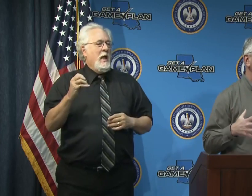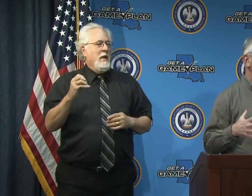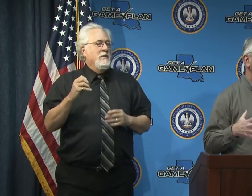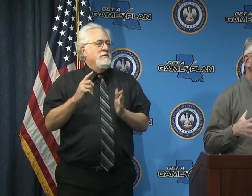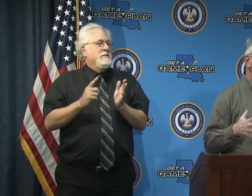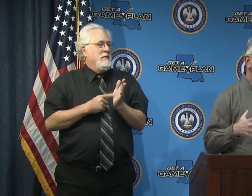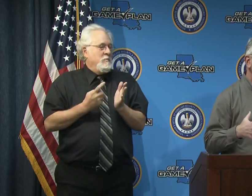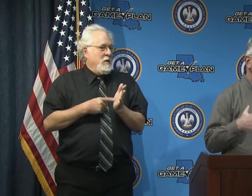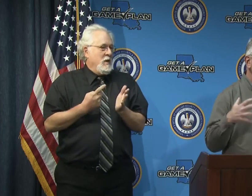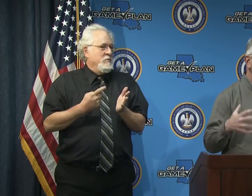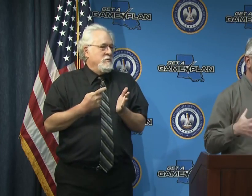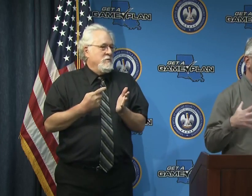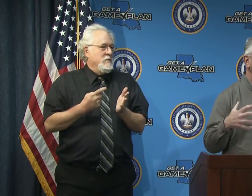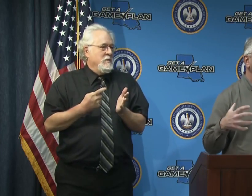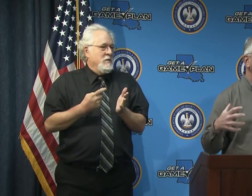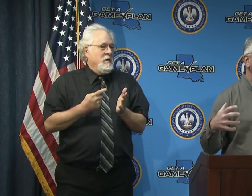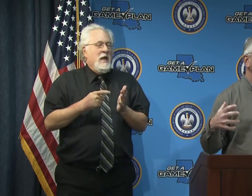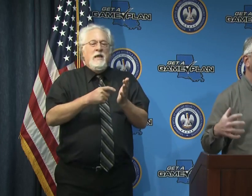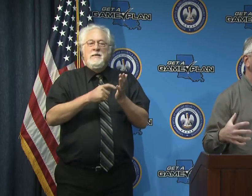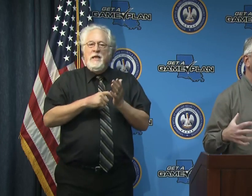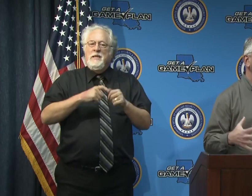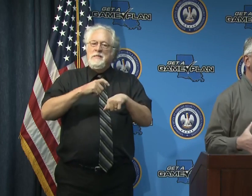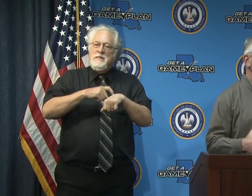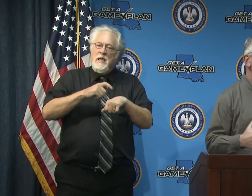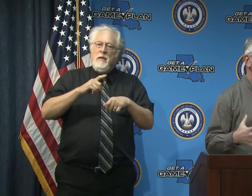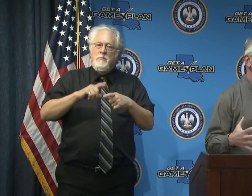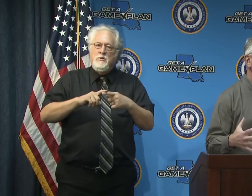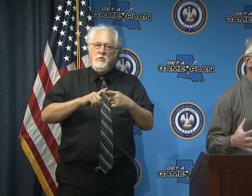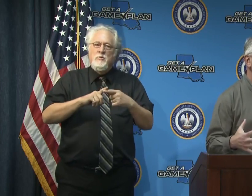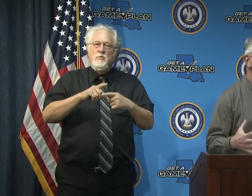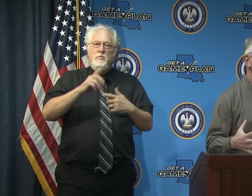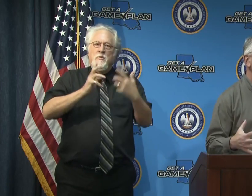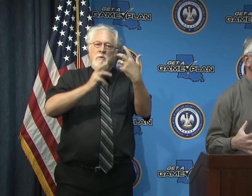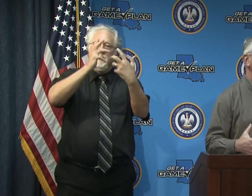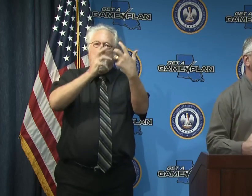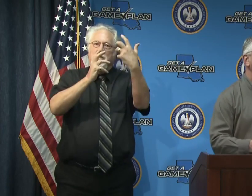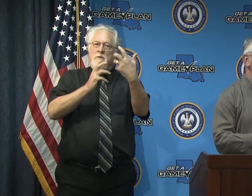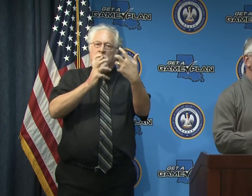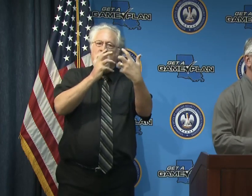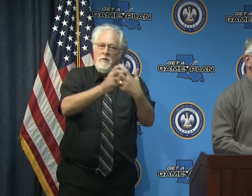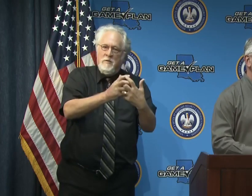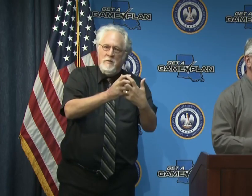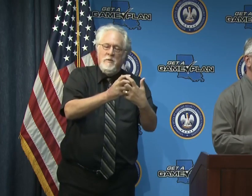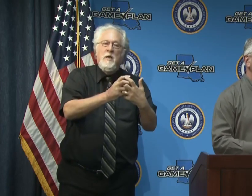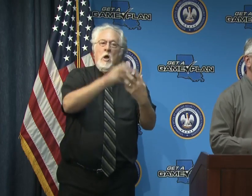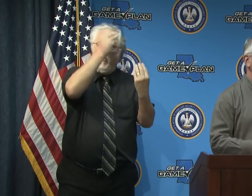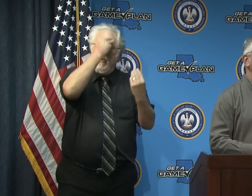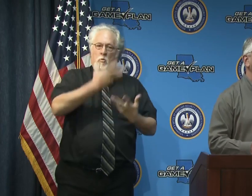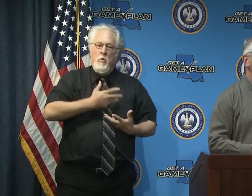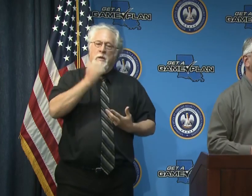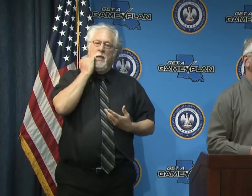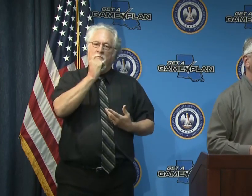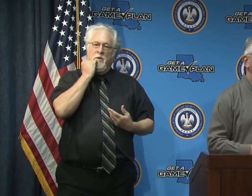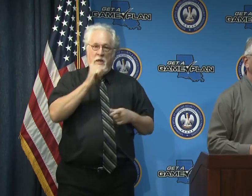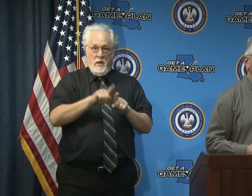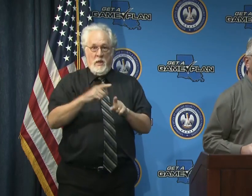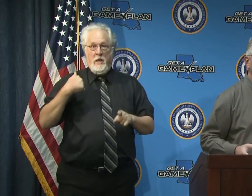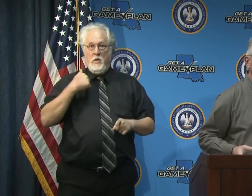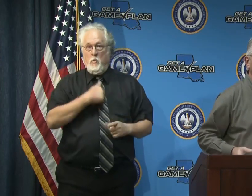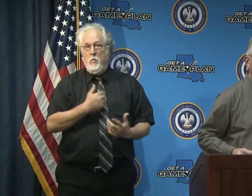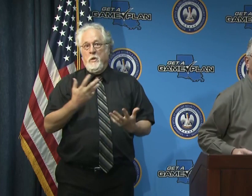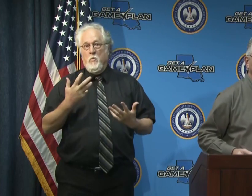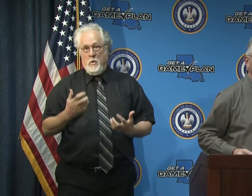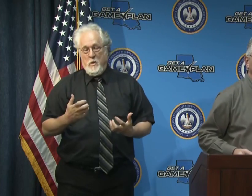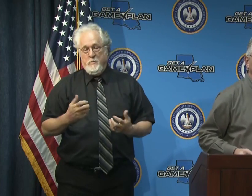sometimes um it's going to take a bit to get them into the fold fully and reporting every day the way that we want them to